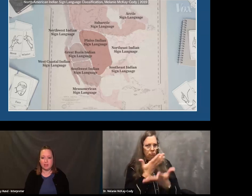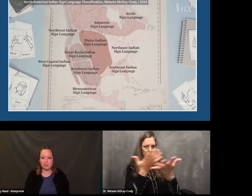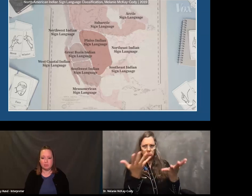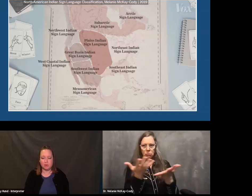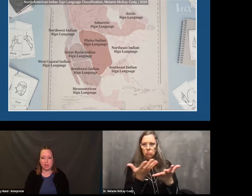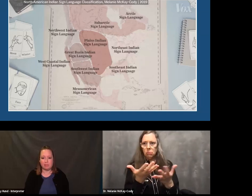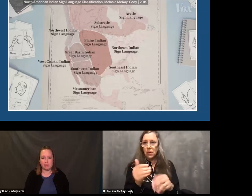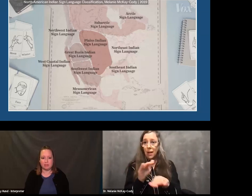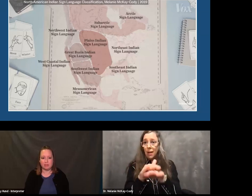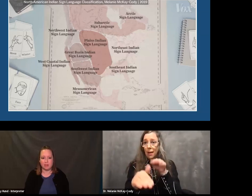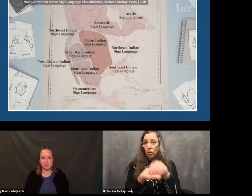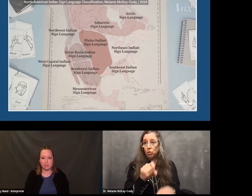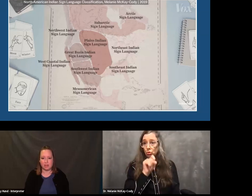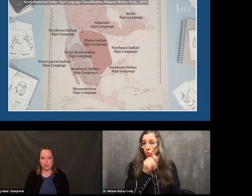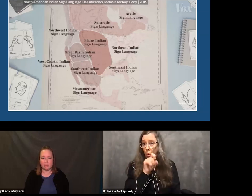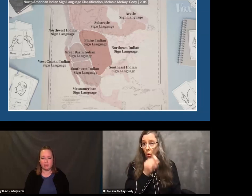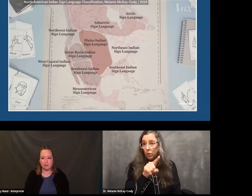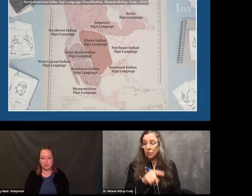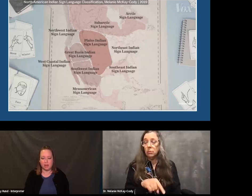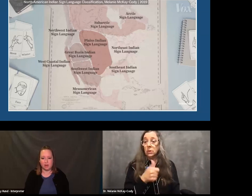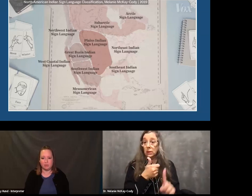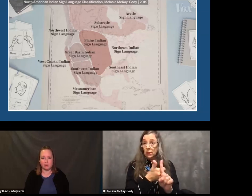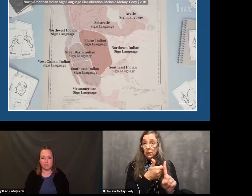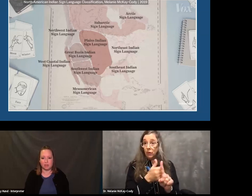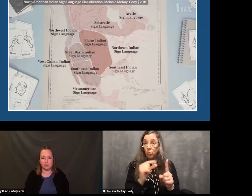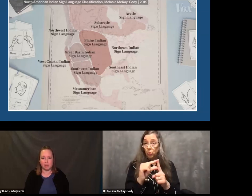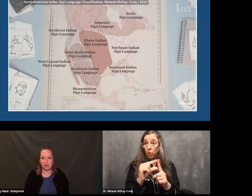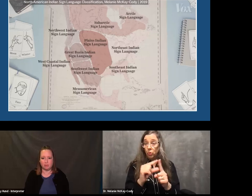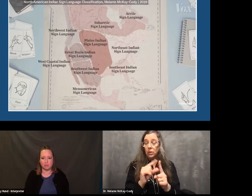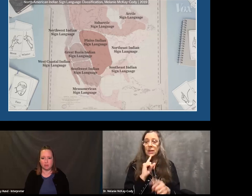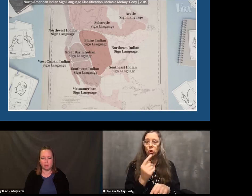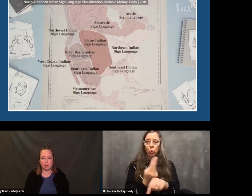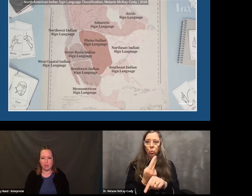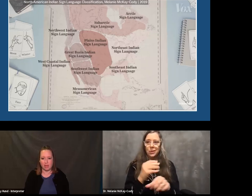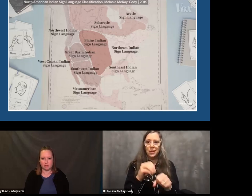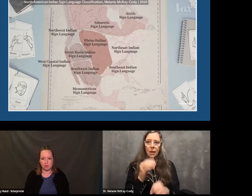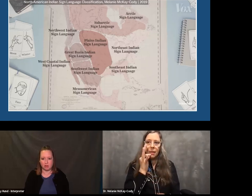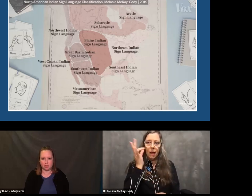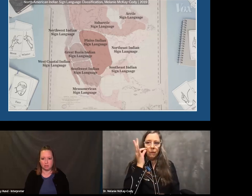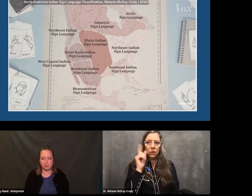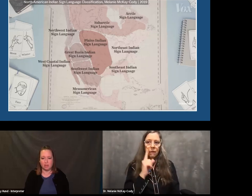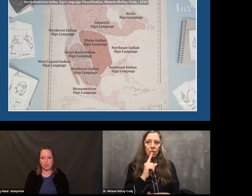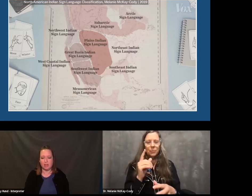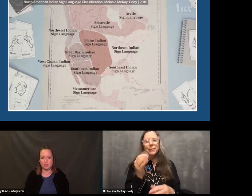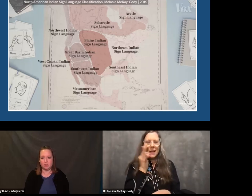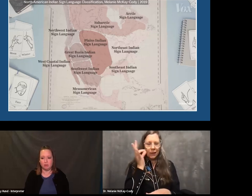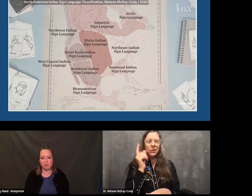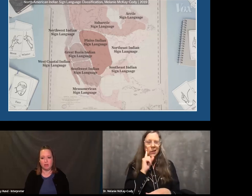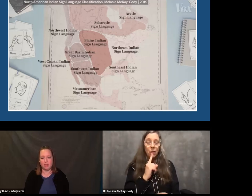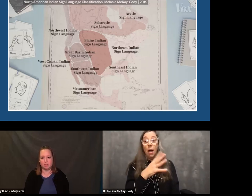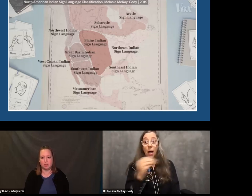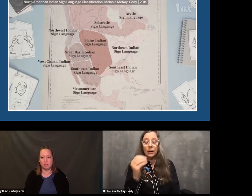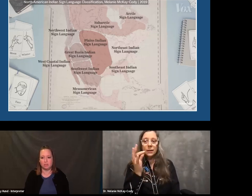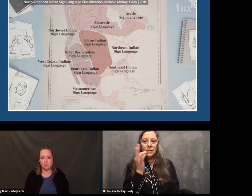I think it's important to have a basic understanding of the area we're talking about when we're talking about hand talk. And that